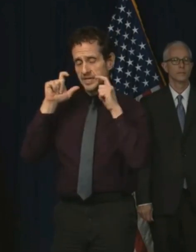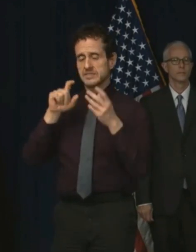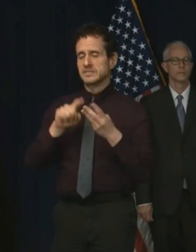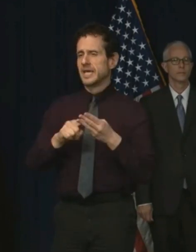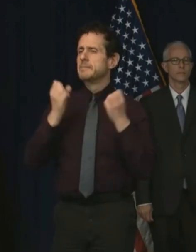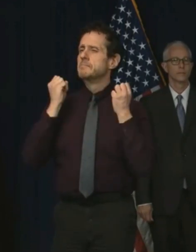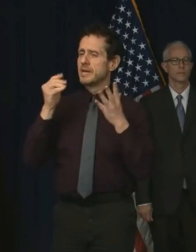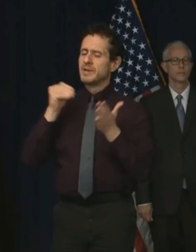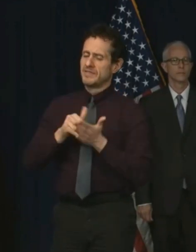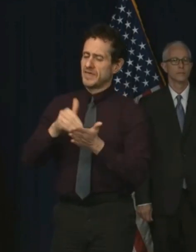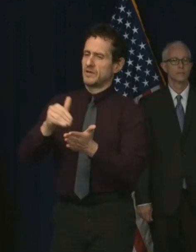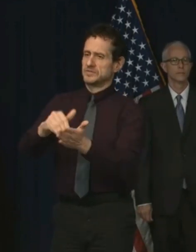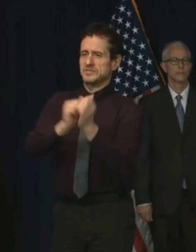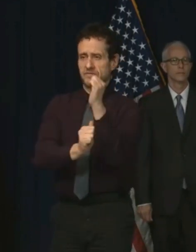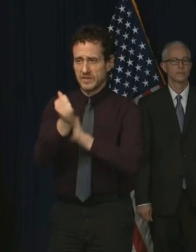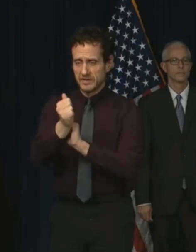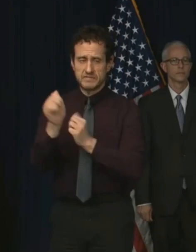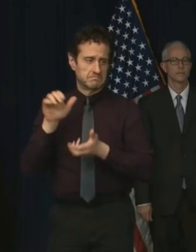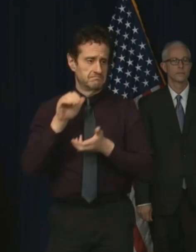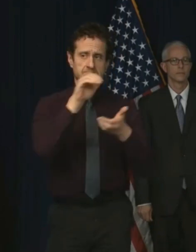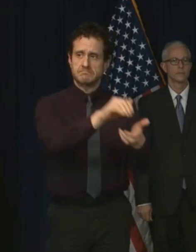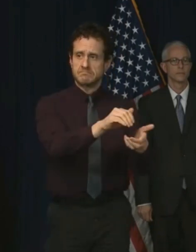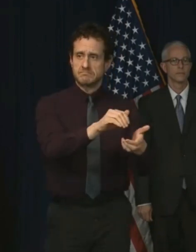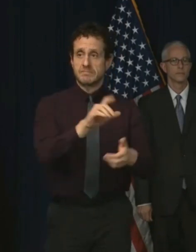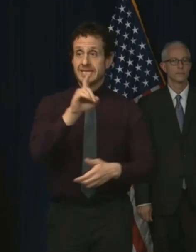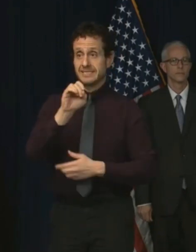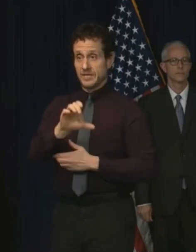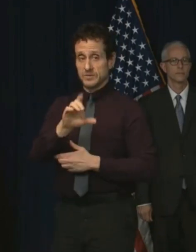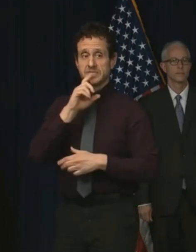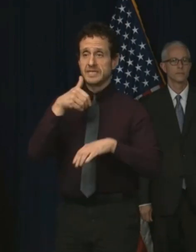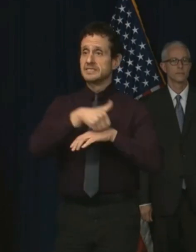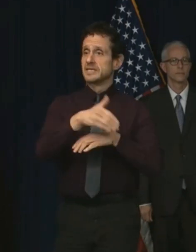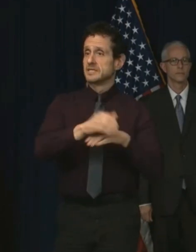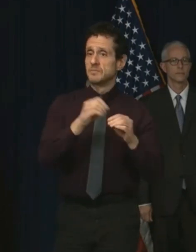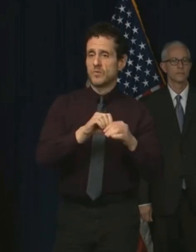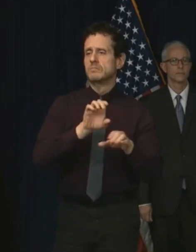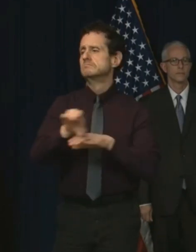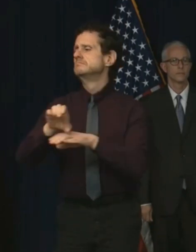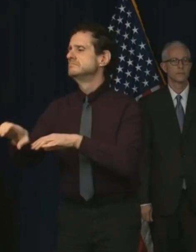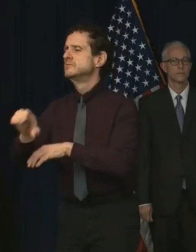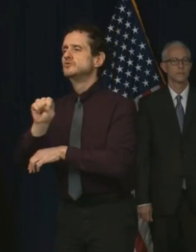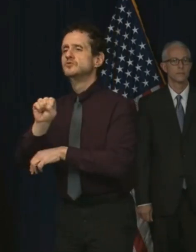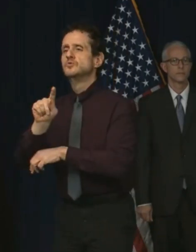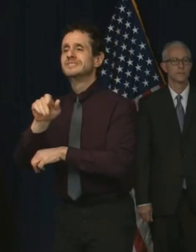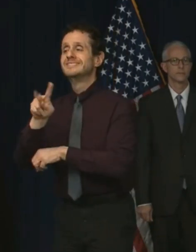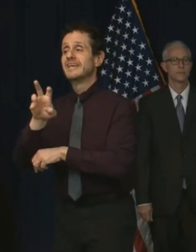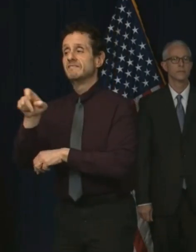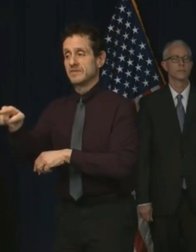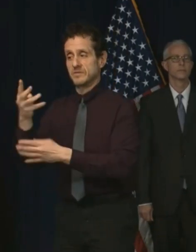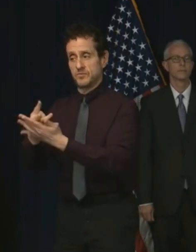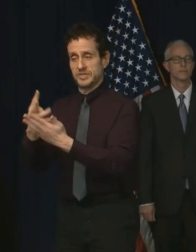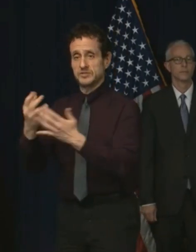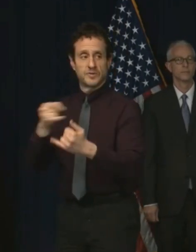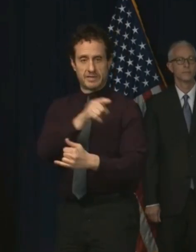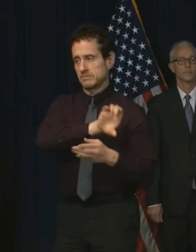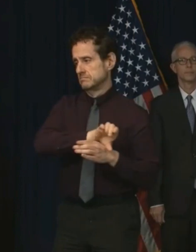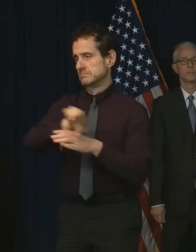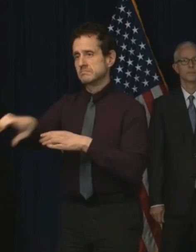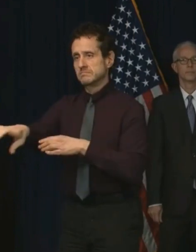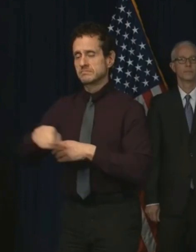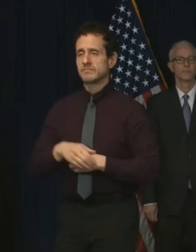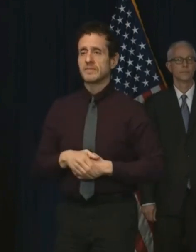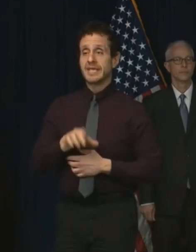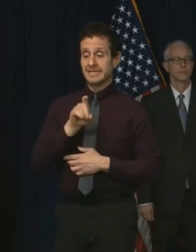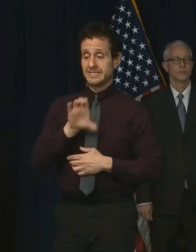thousands of gloves, and DOC is sending an additional shipment to Stateville today. DOC has been